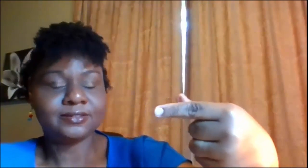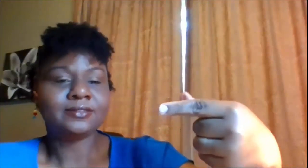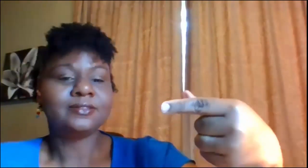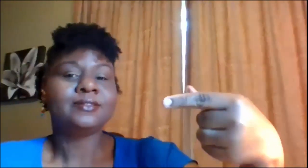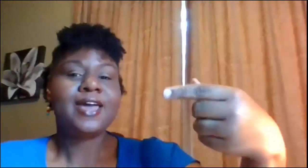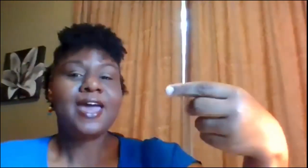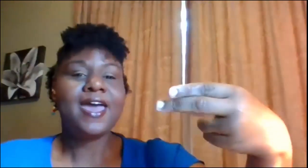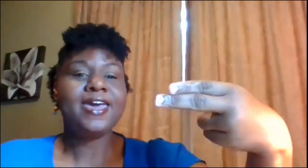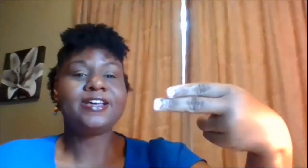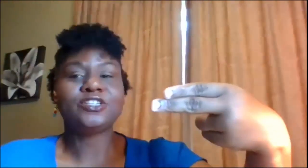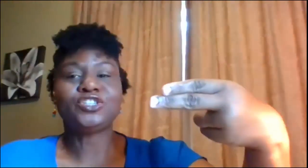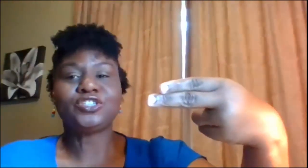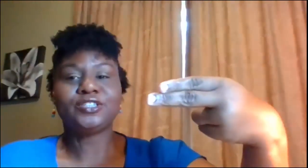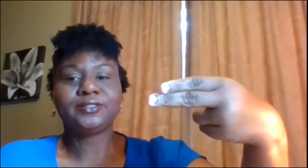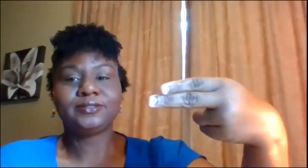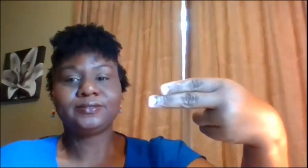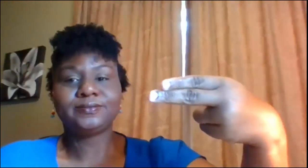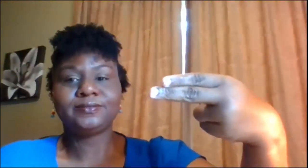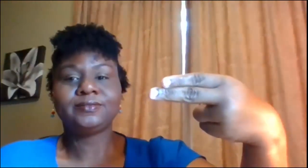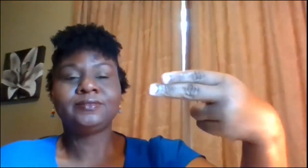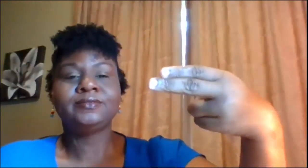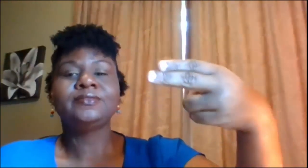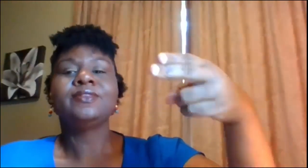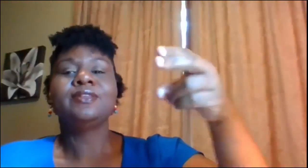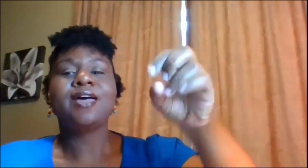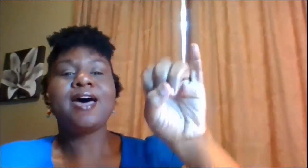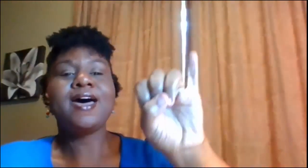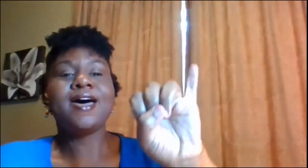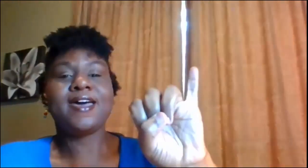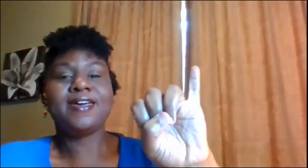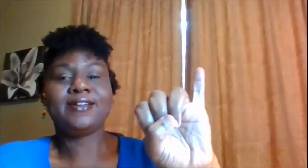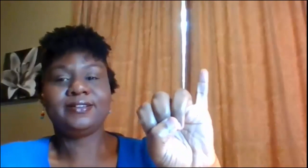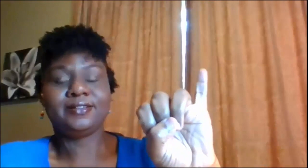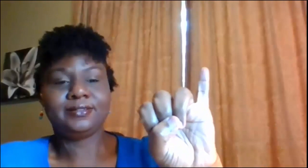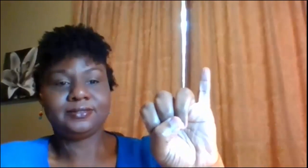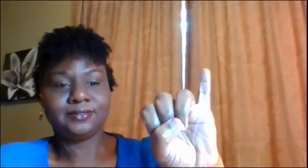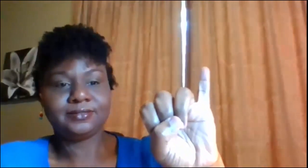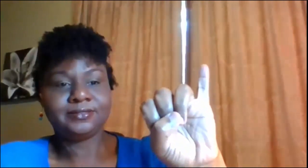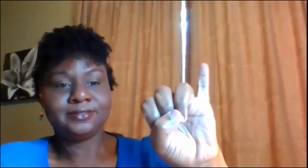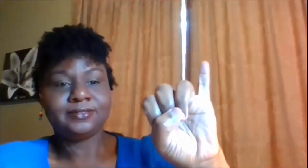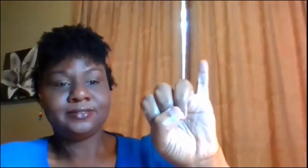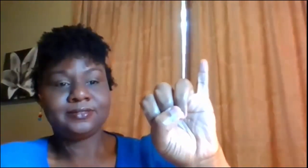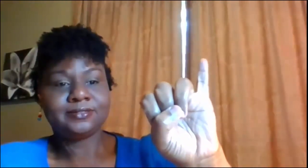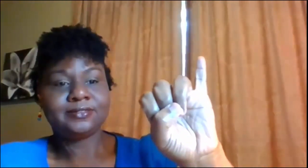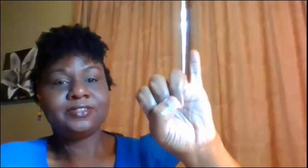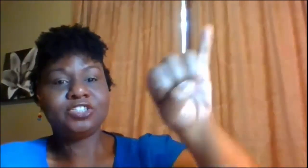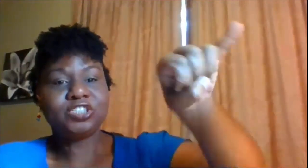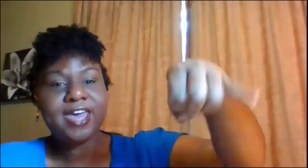H I J